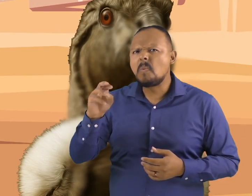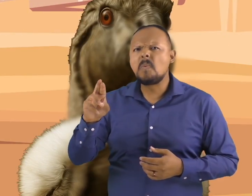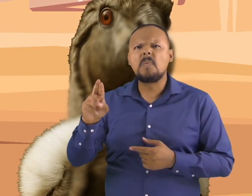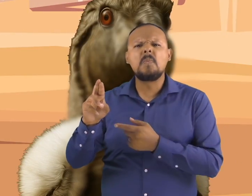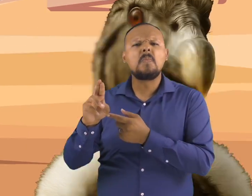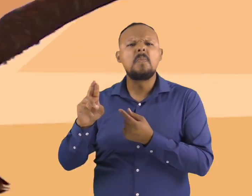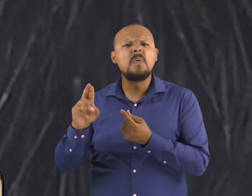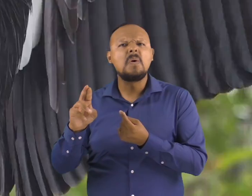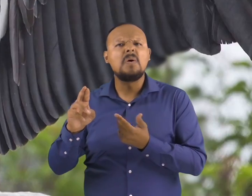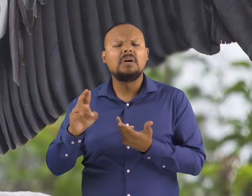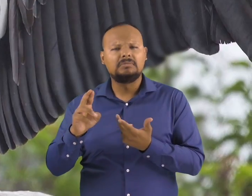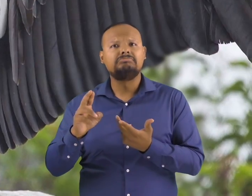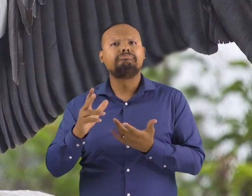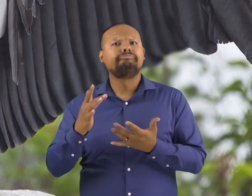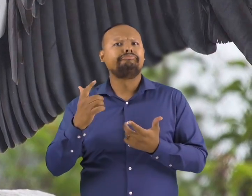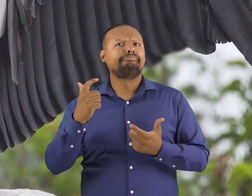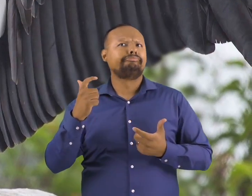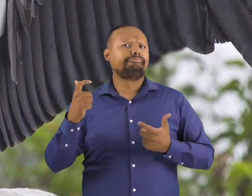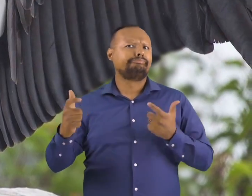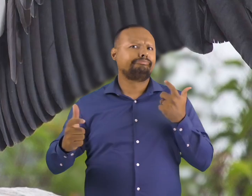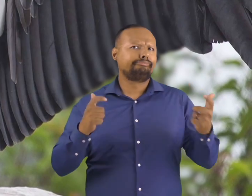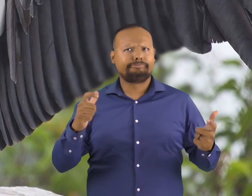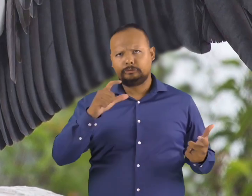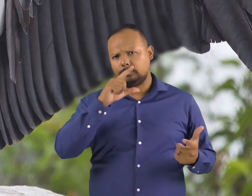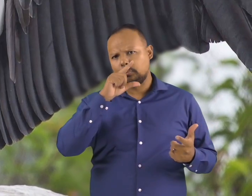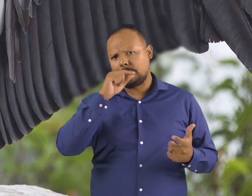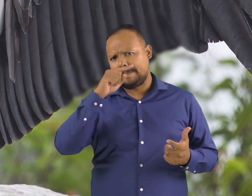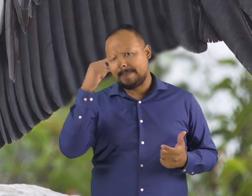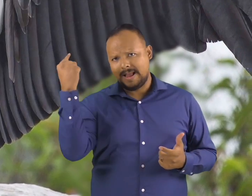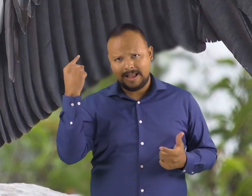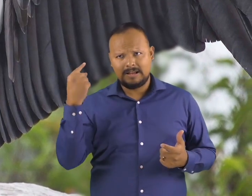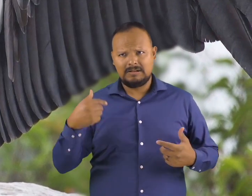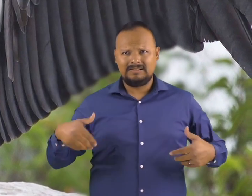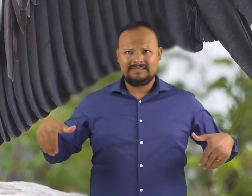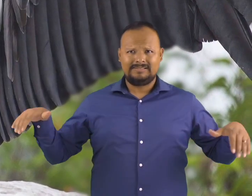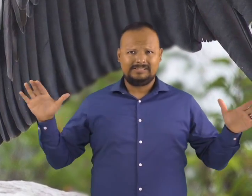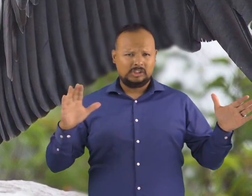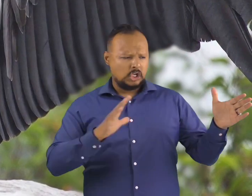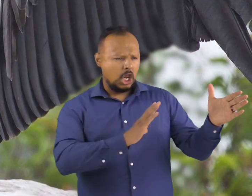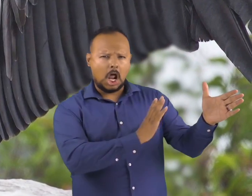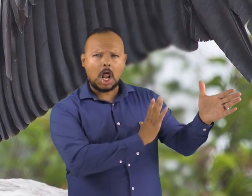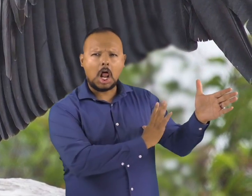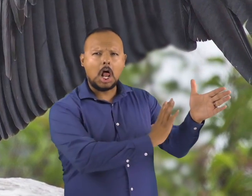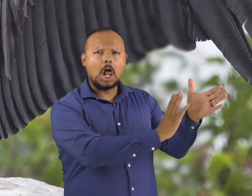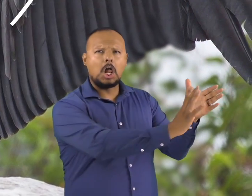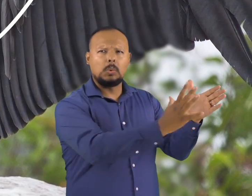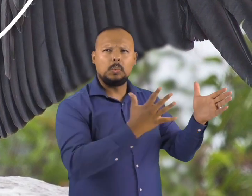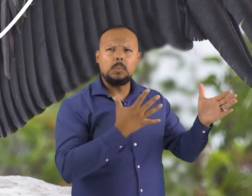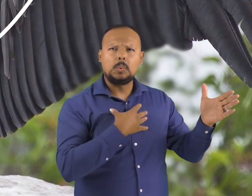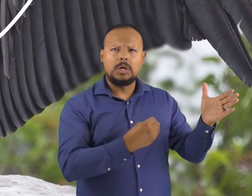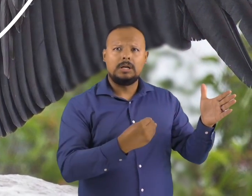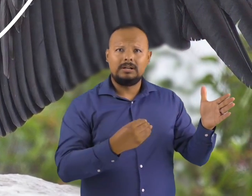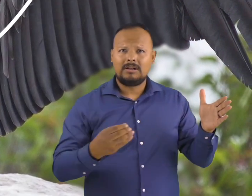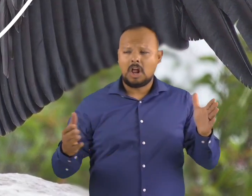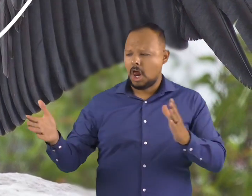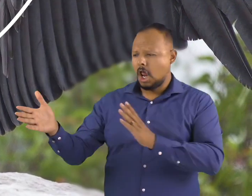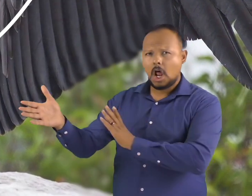condor? A condor is a very large black bird with triangular patches of white on the underside